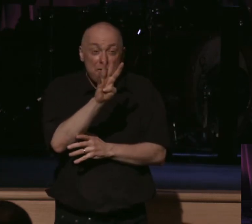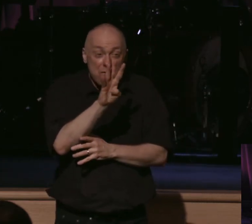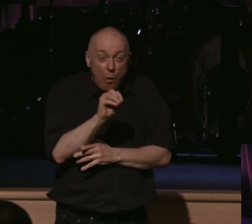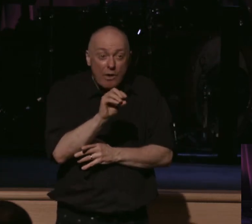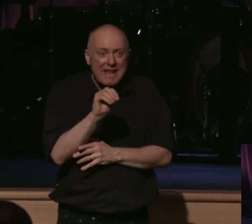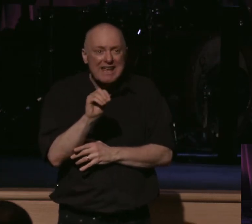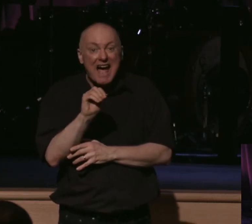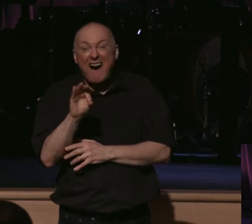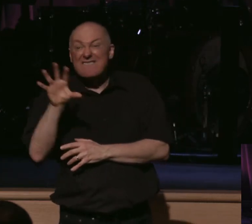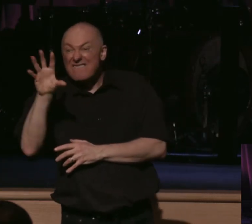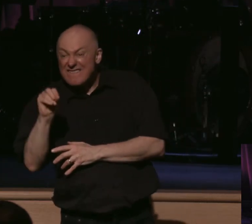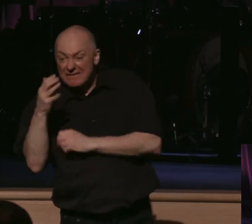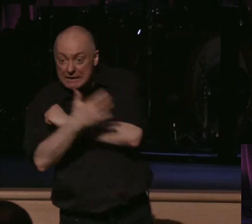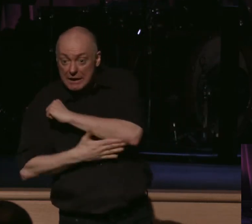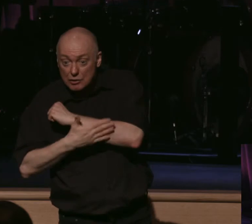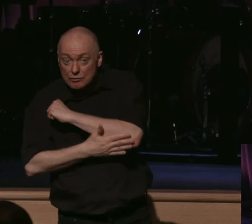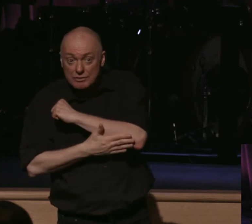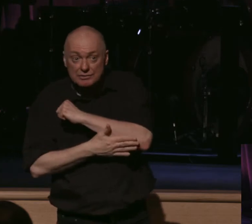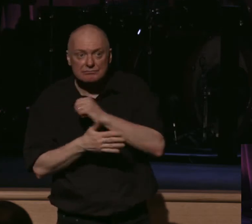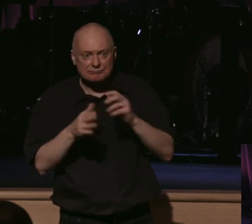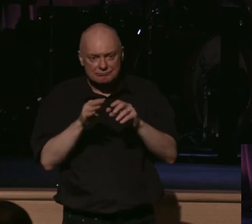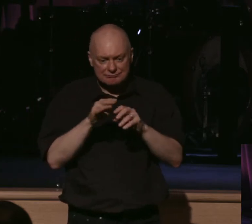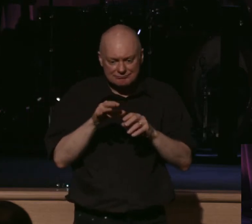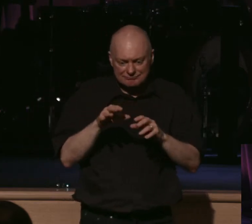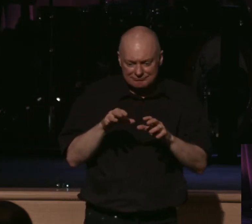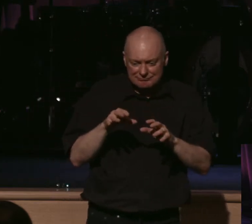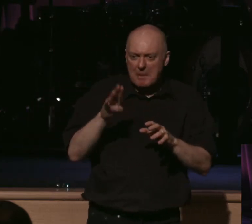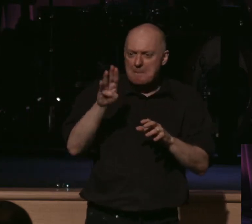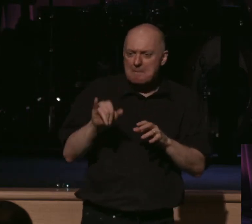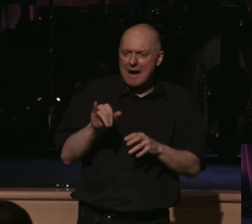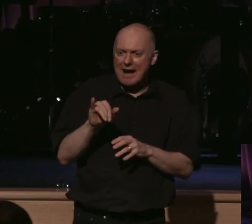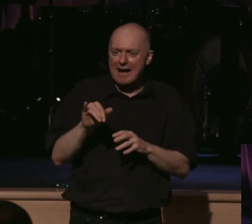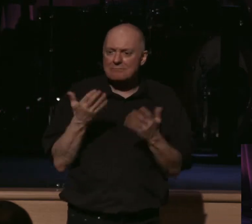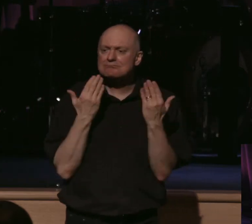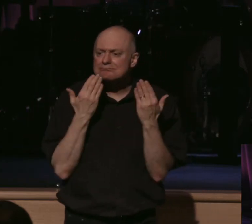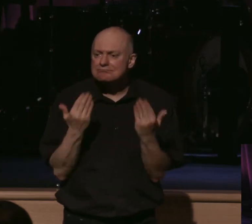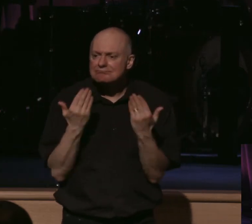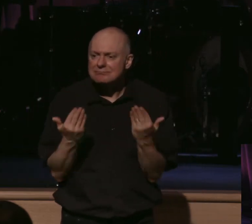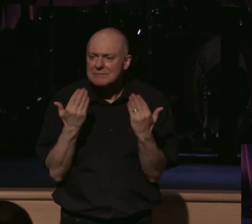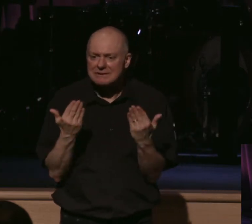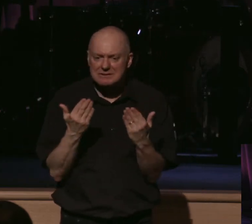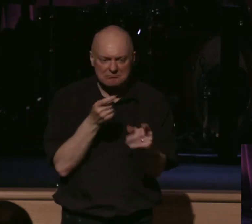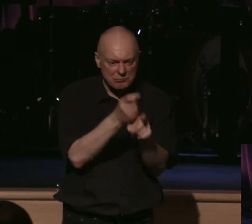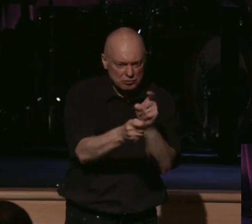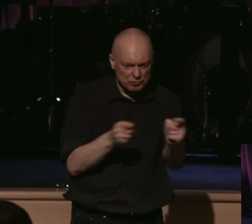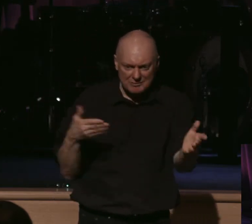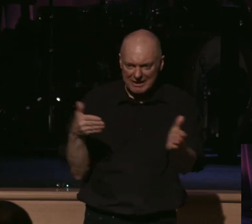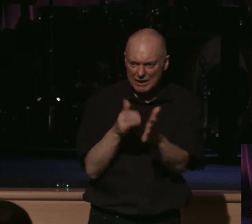50 countries on the World Watch list are affected by extreme Islamic persecution against Christians.